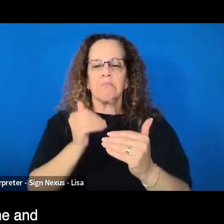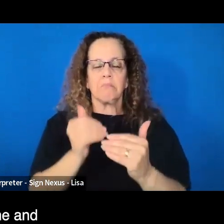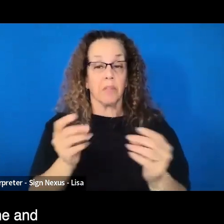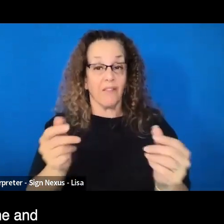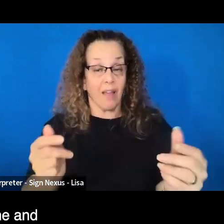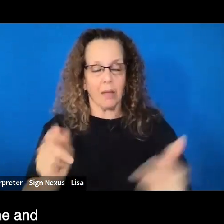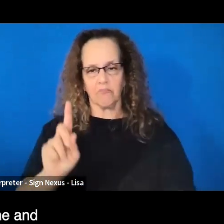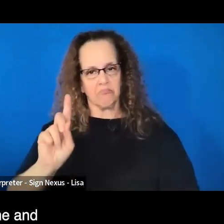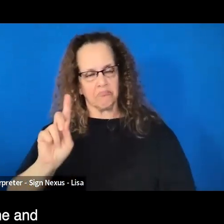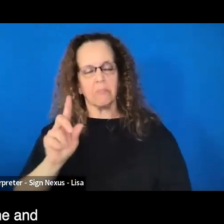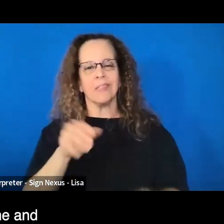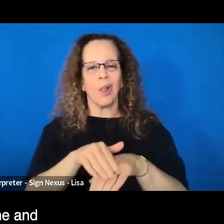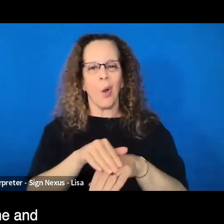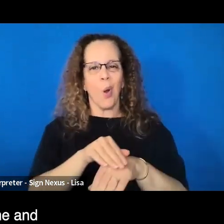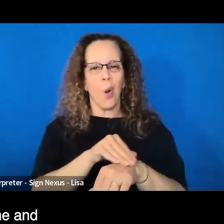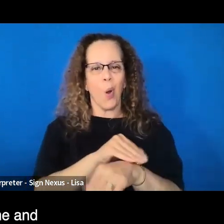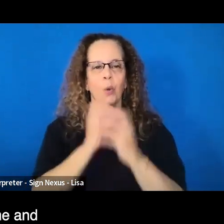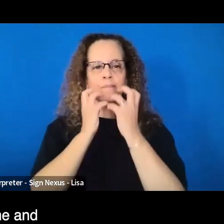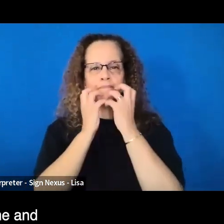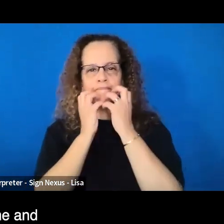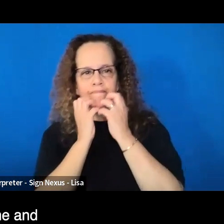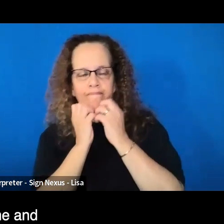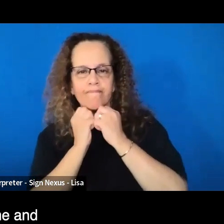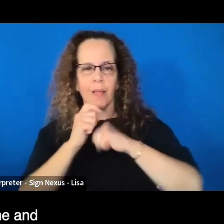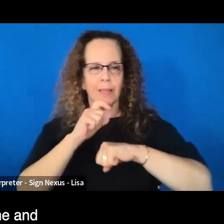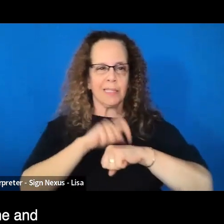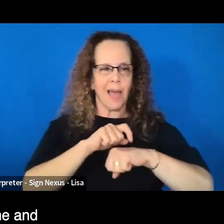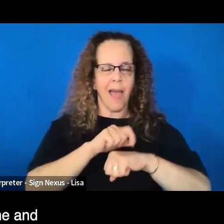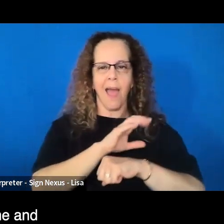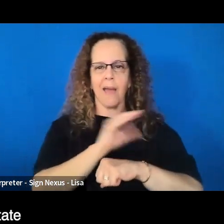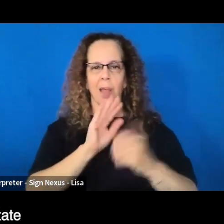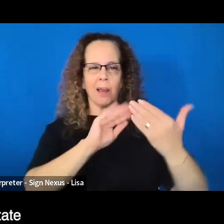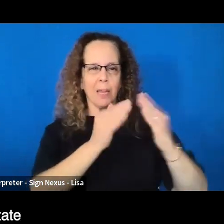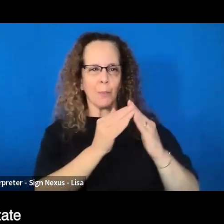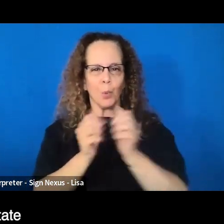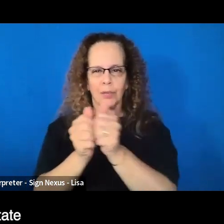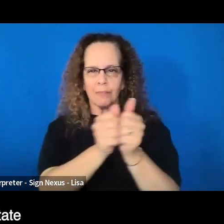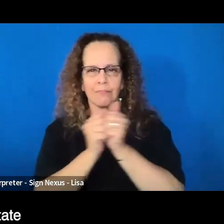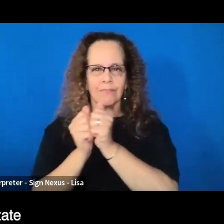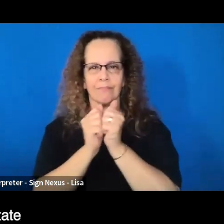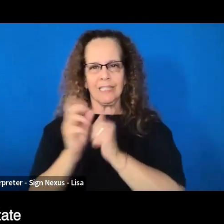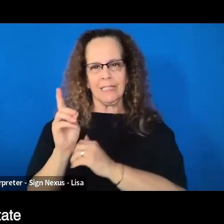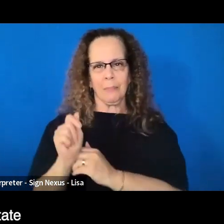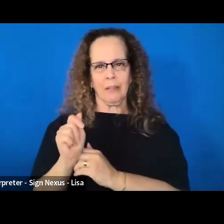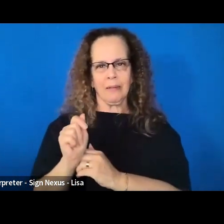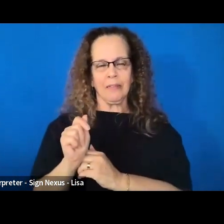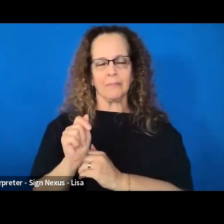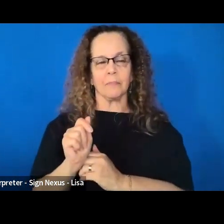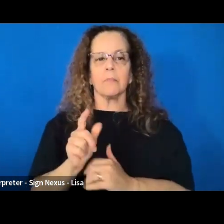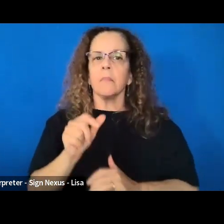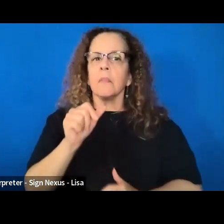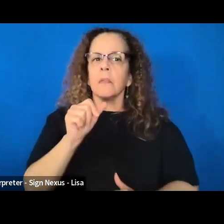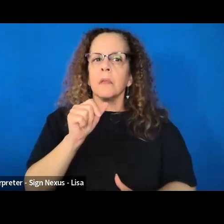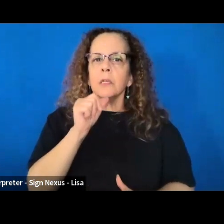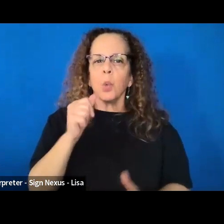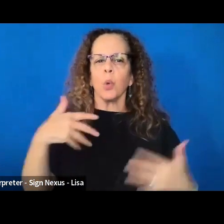needs and savoring our time in disability community together. Please don't hesitate to share what you need in order to